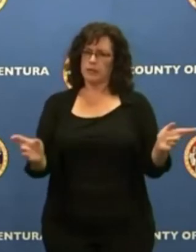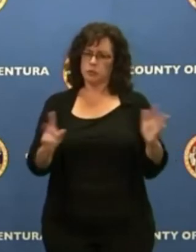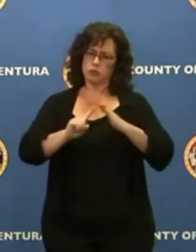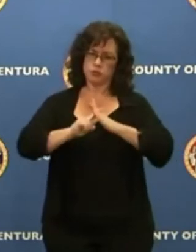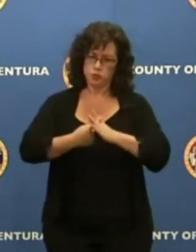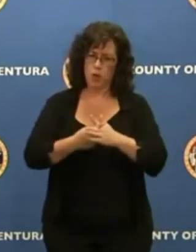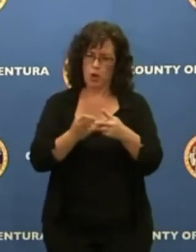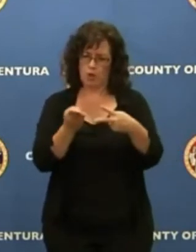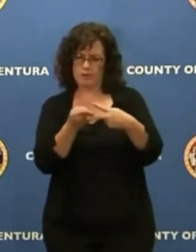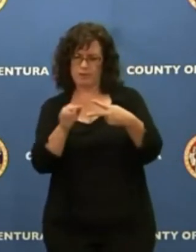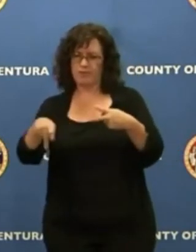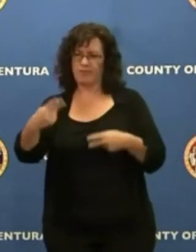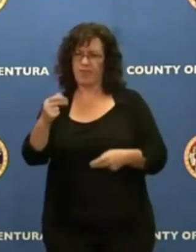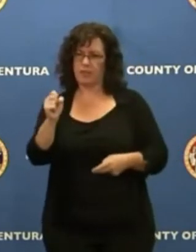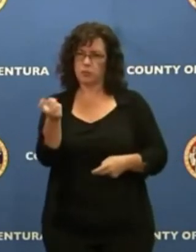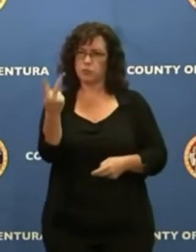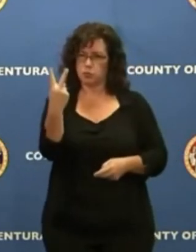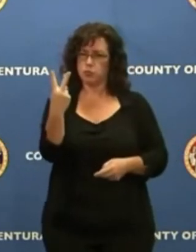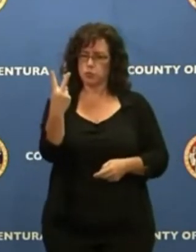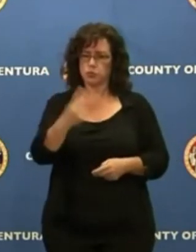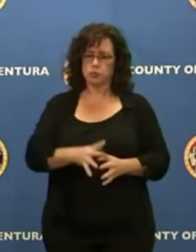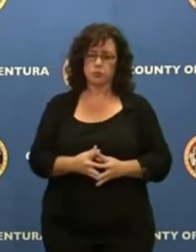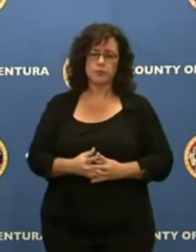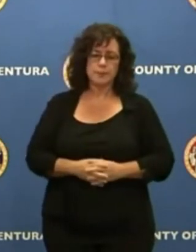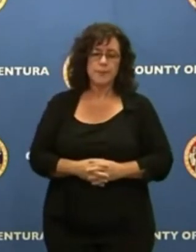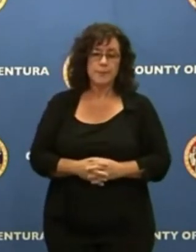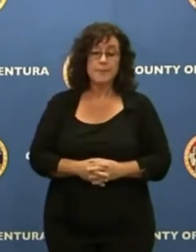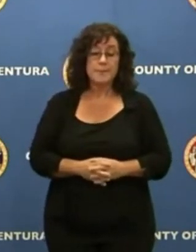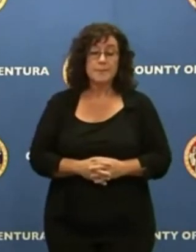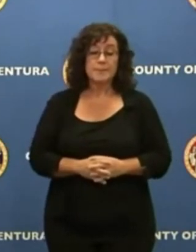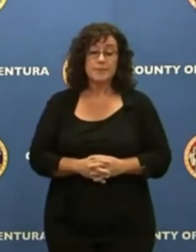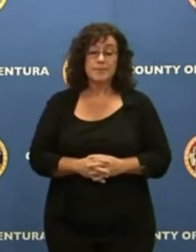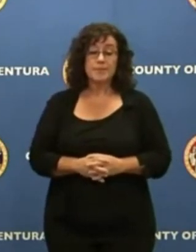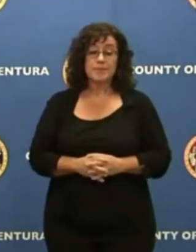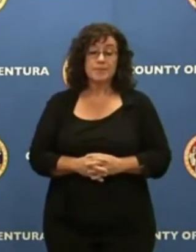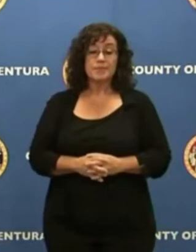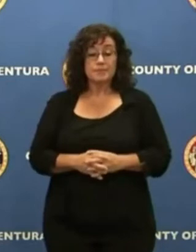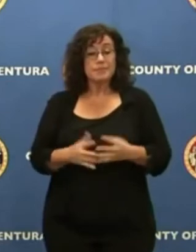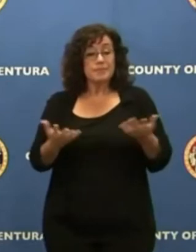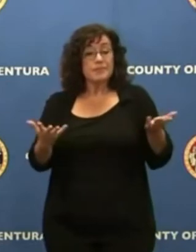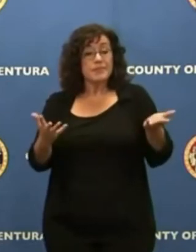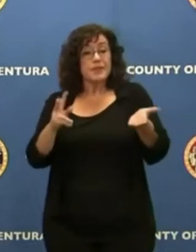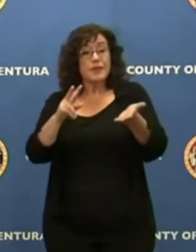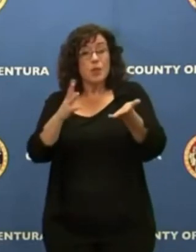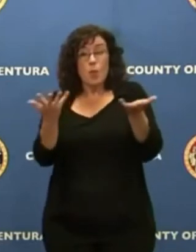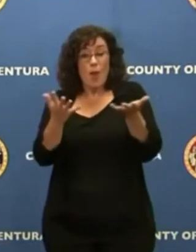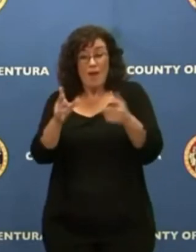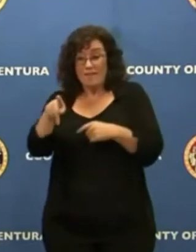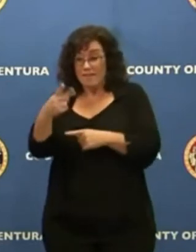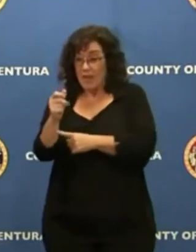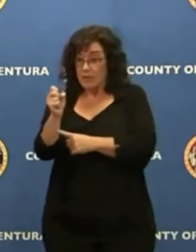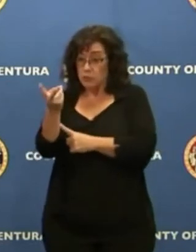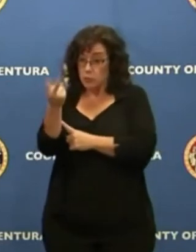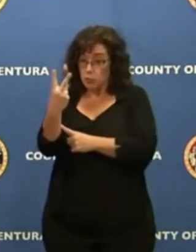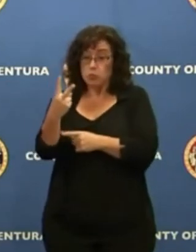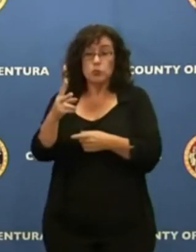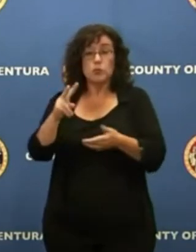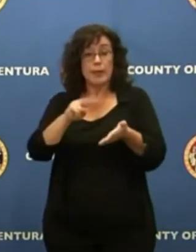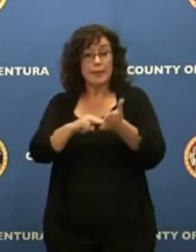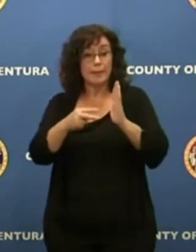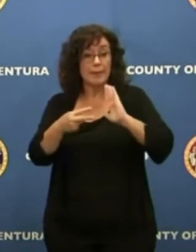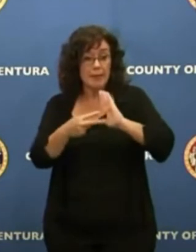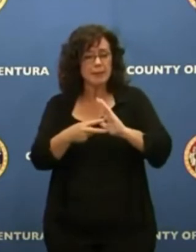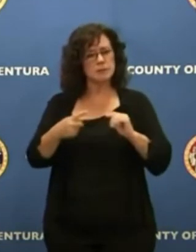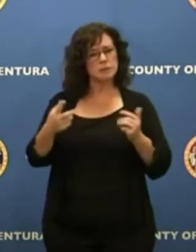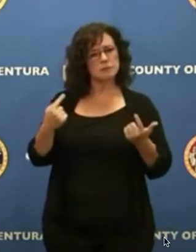is that we will be able to liberalize some of the segments of our daily